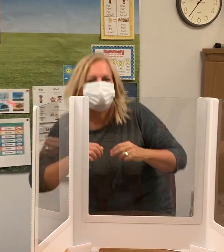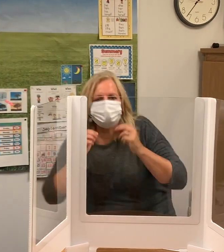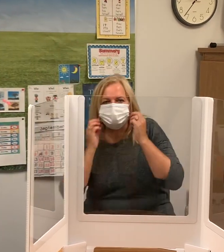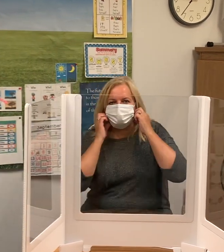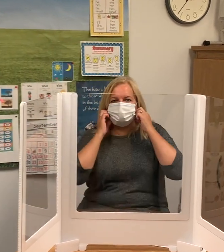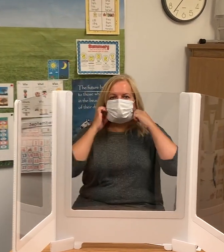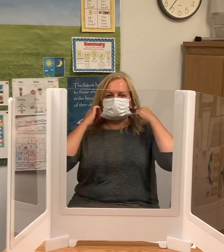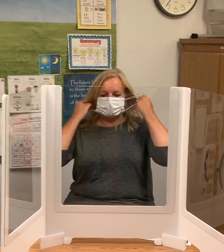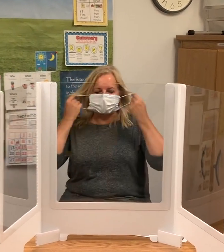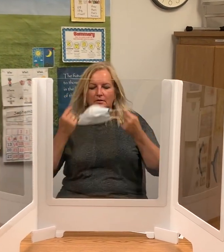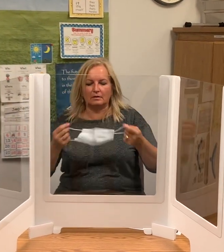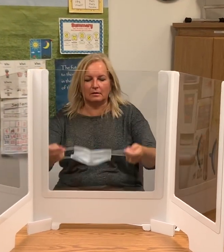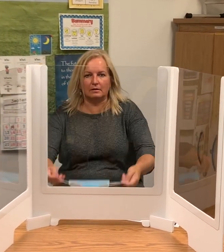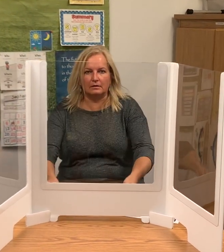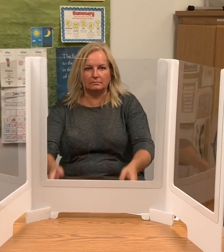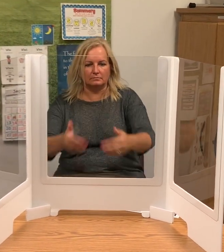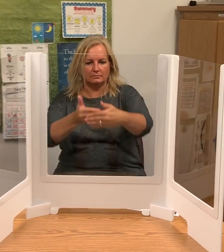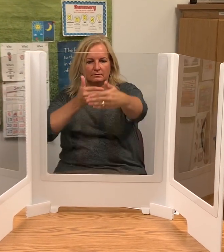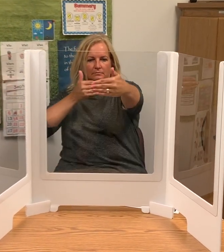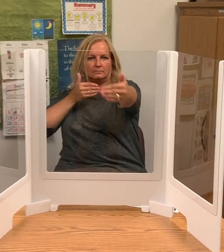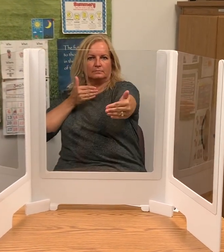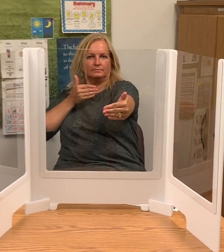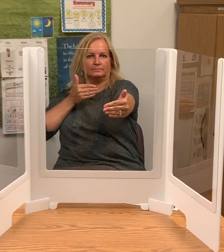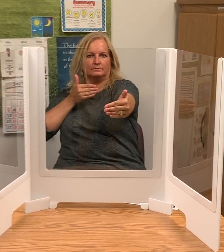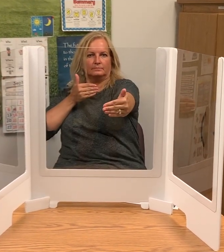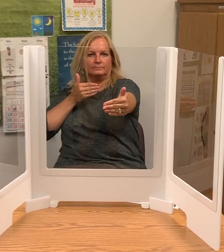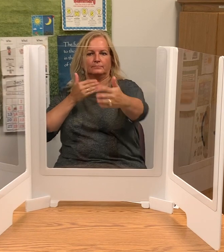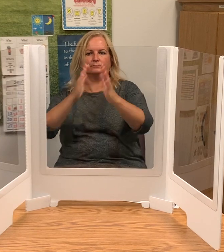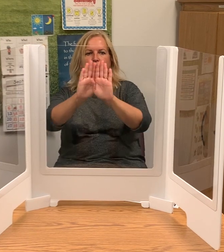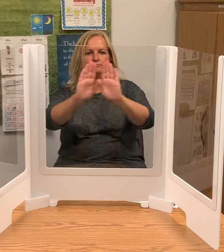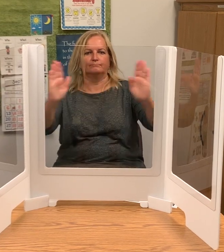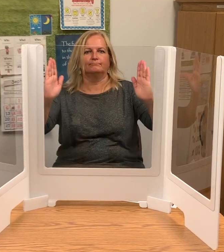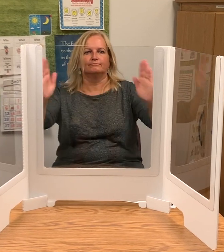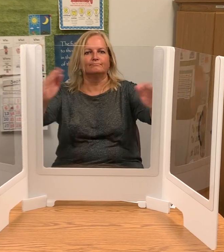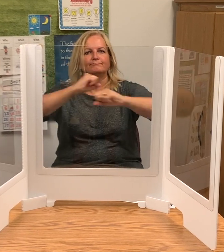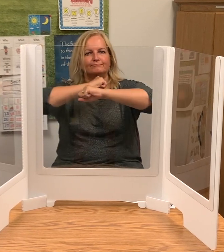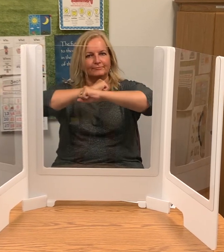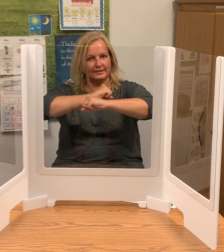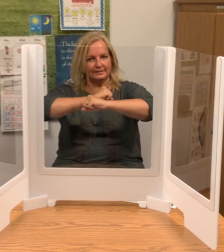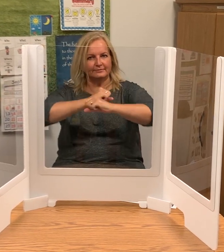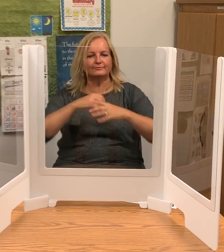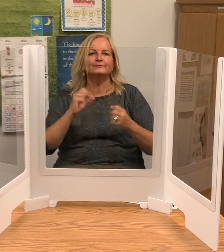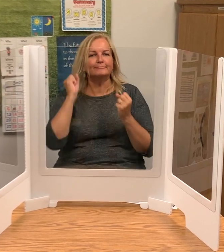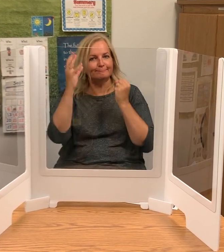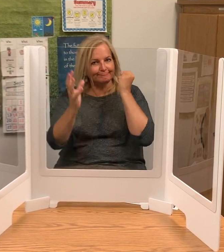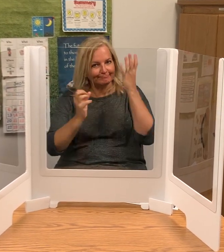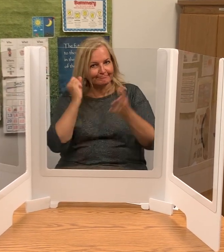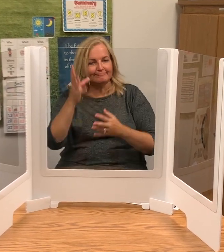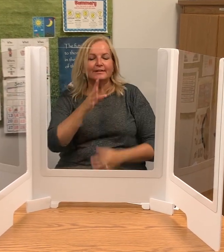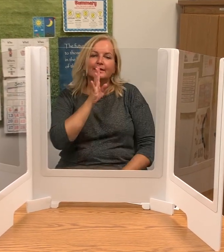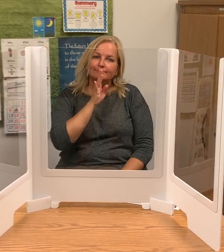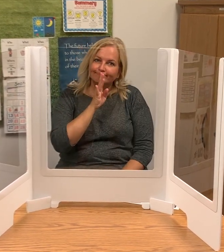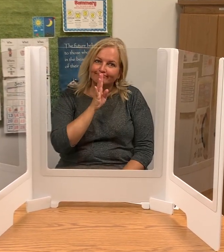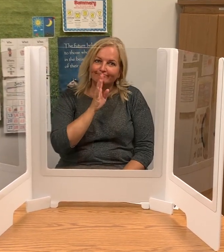the mouthing and the speech. So in order to remove the masks, we have these barriers set up to keep everyone safe.